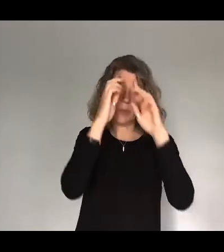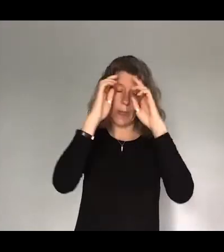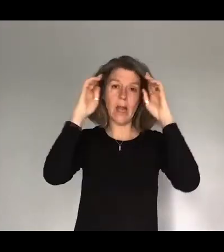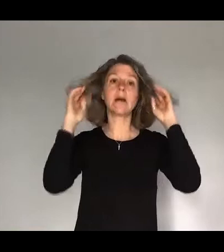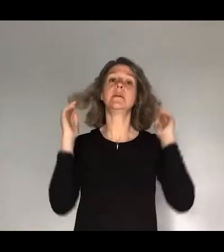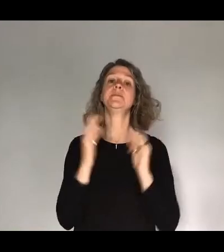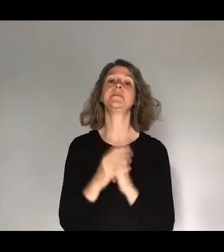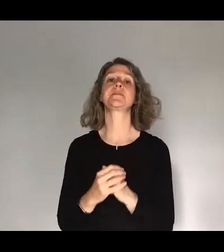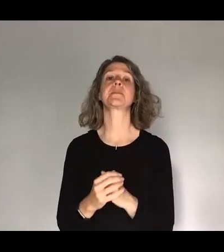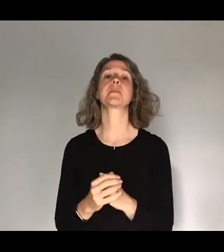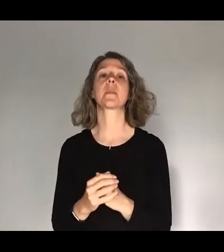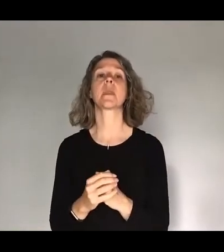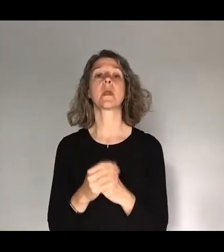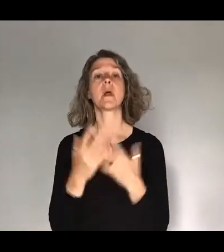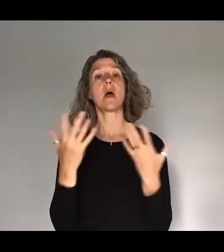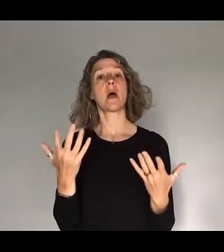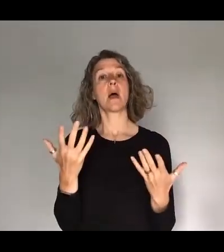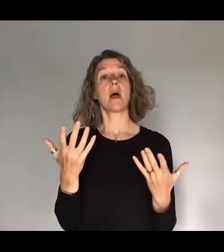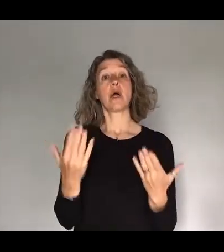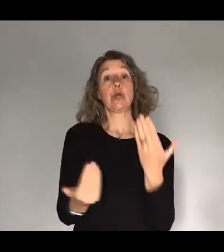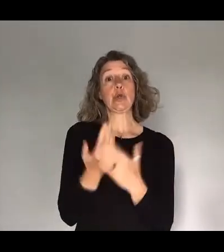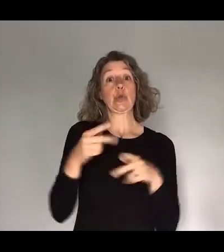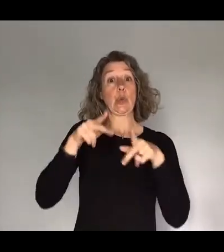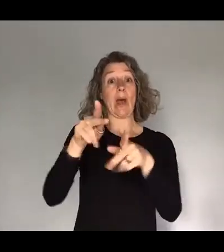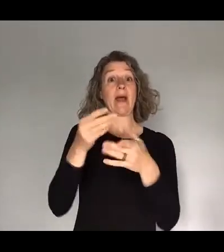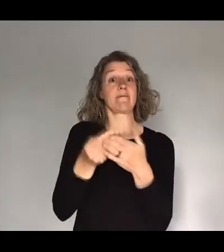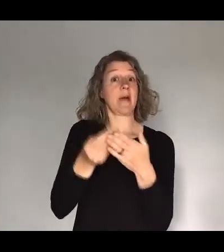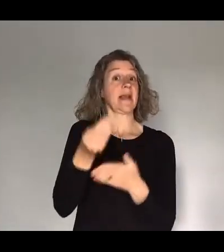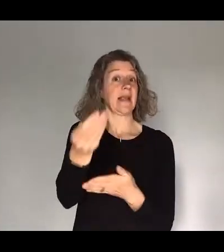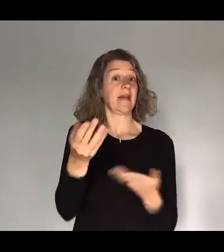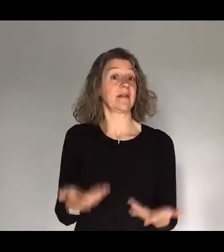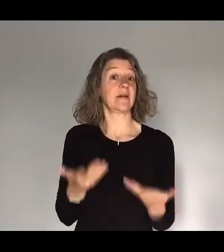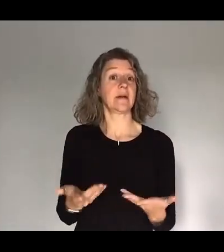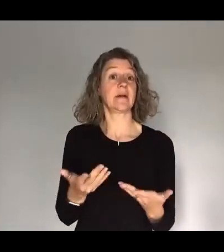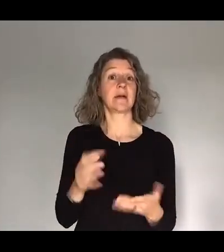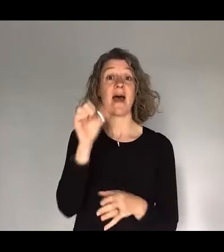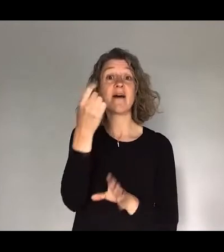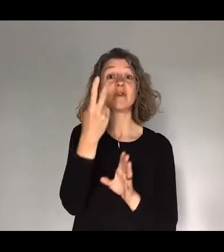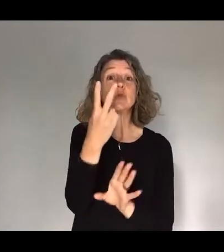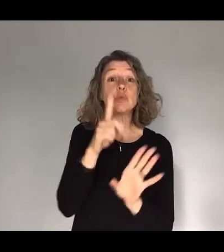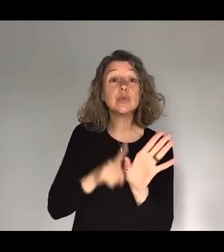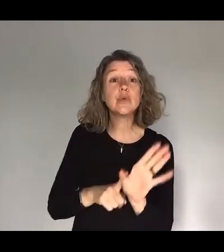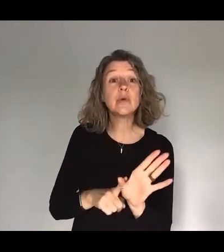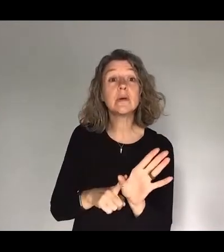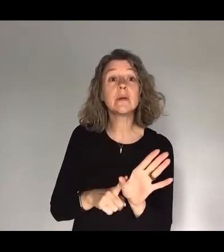a new way of giving today. We do have a new way of giving. After two years, I think we might have some buckets,